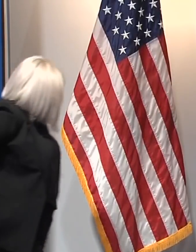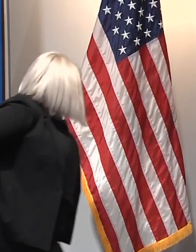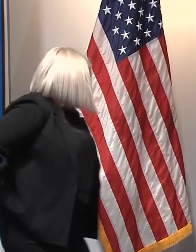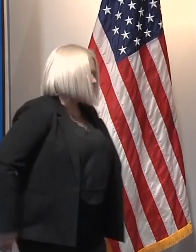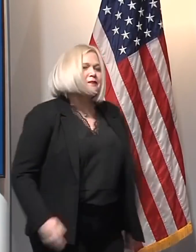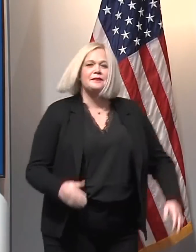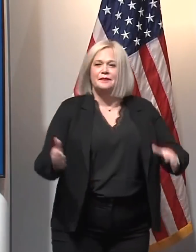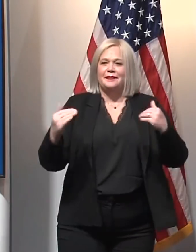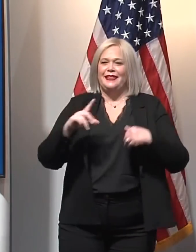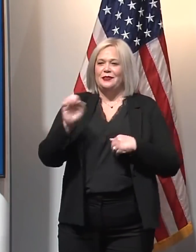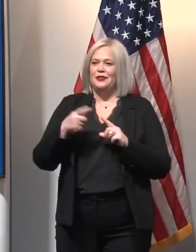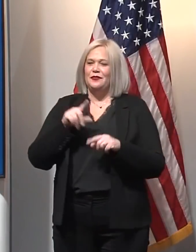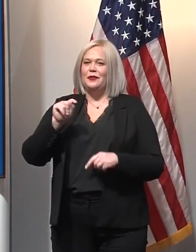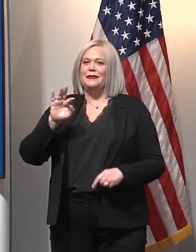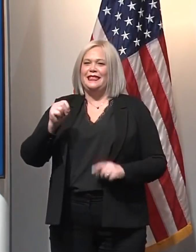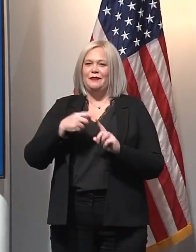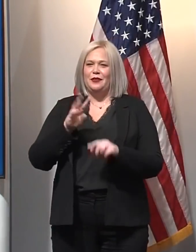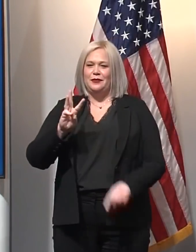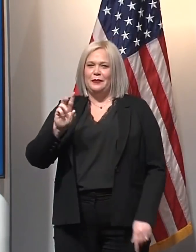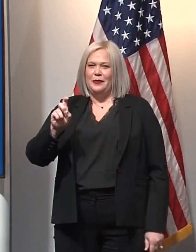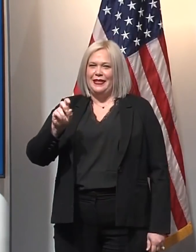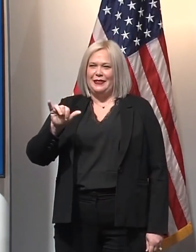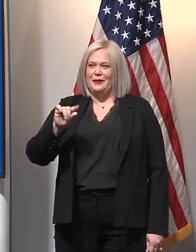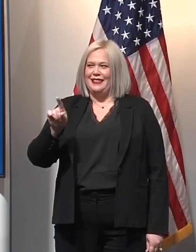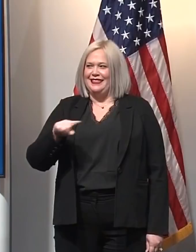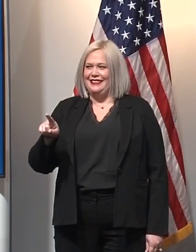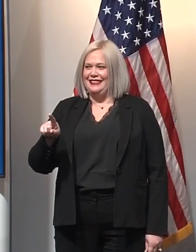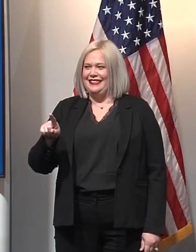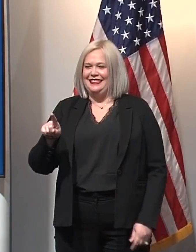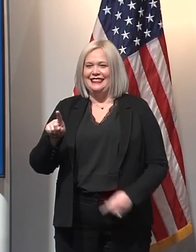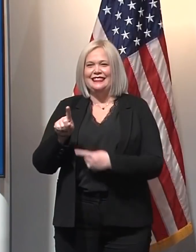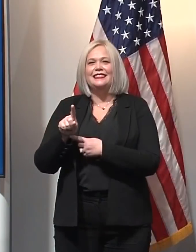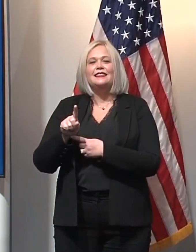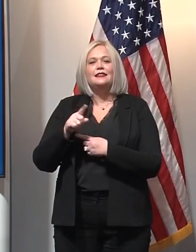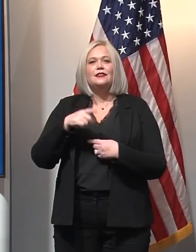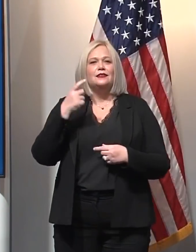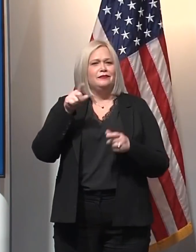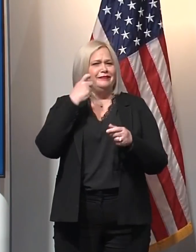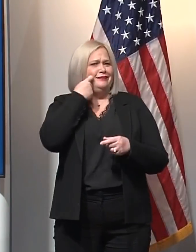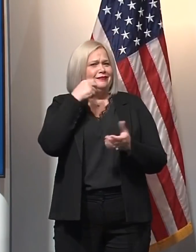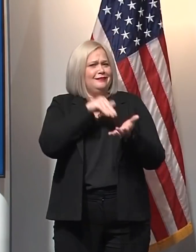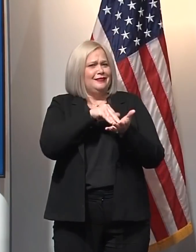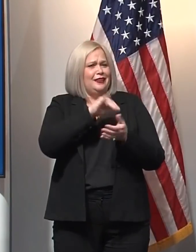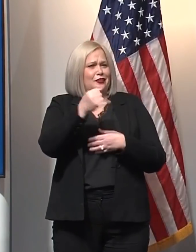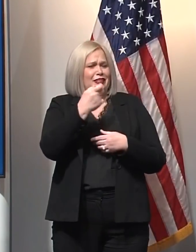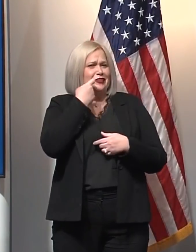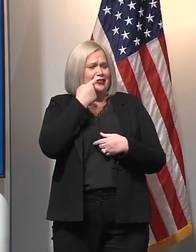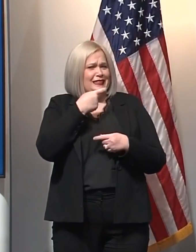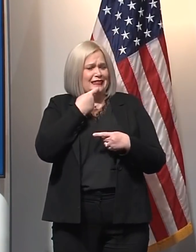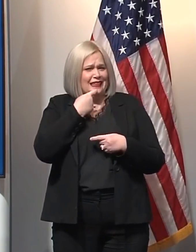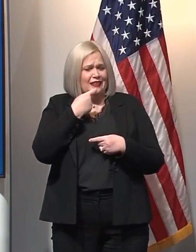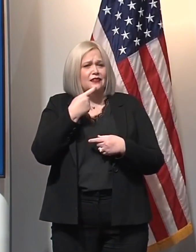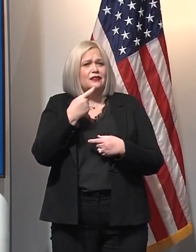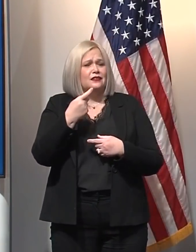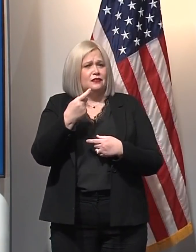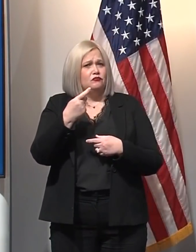Good afternoon, Governor, and to Dr. J. You said that there are 45 cases in 10 counties of the